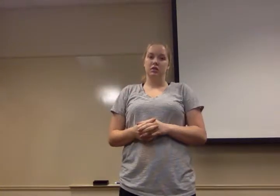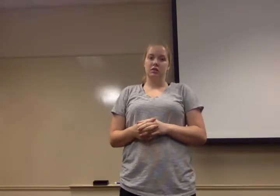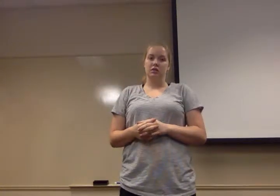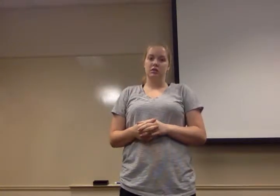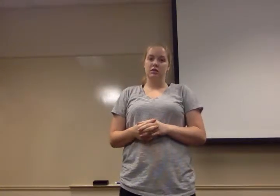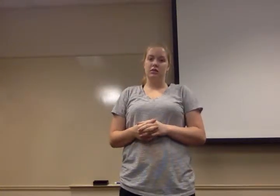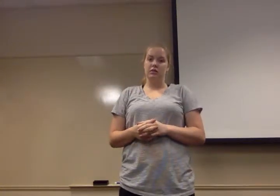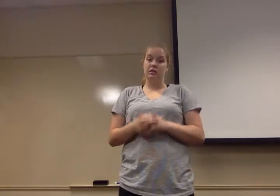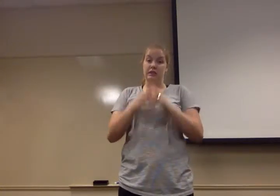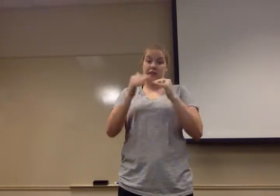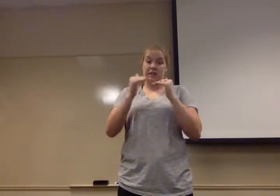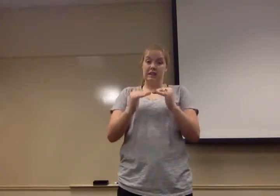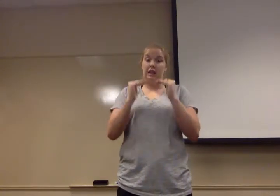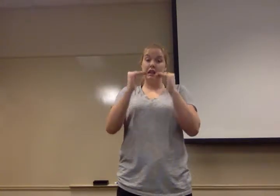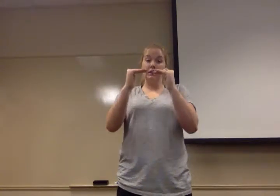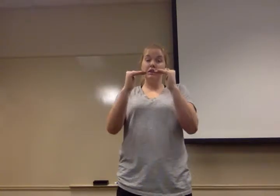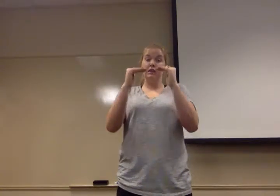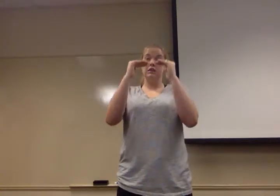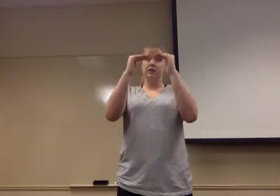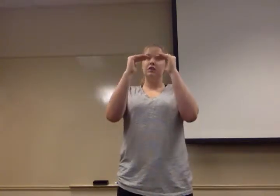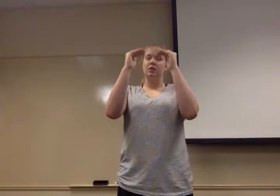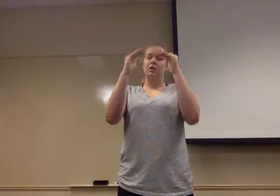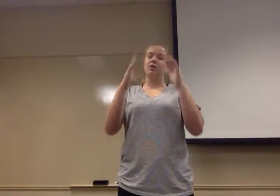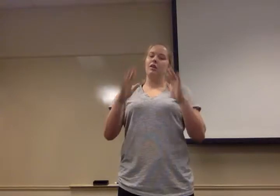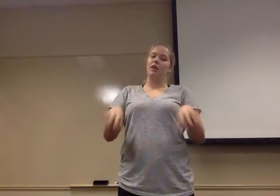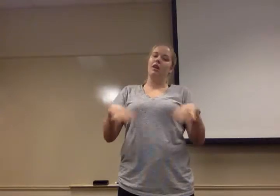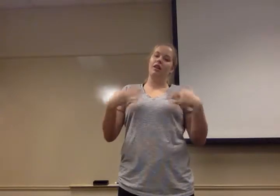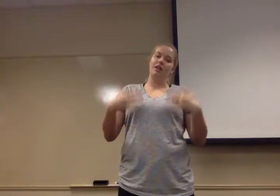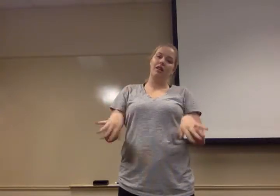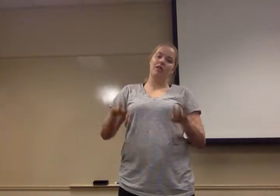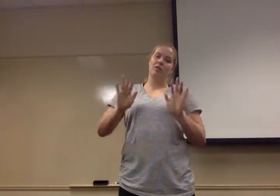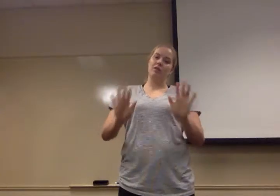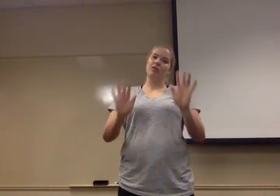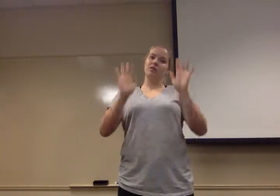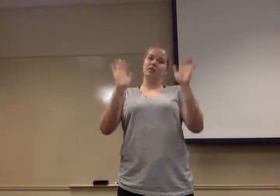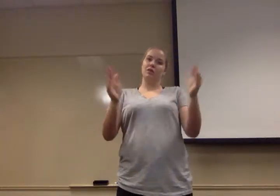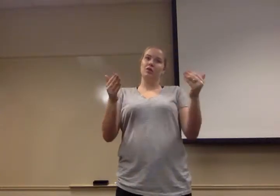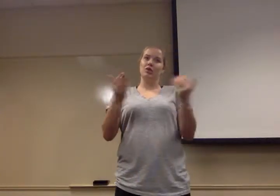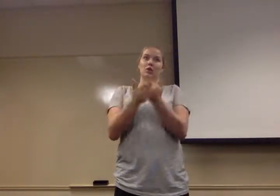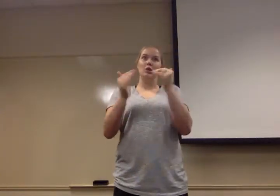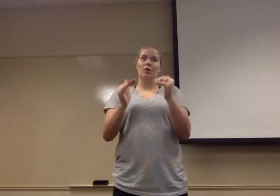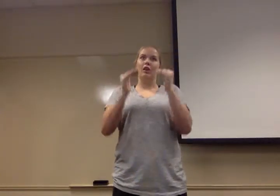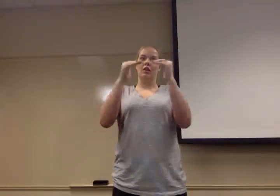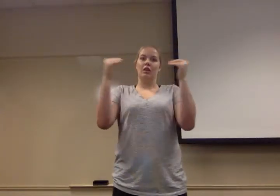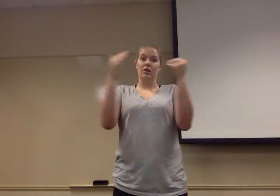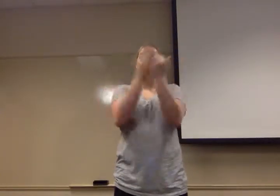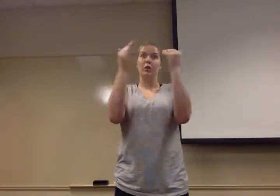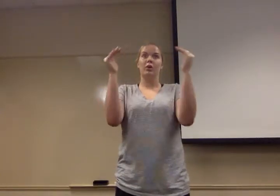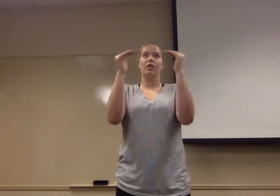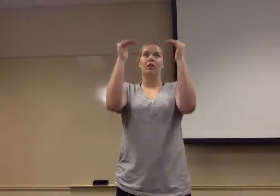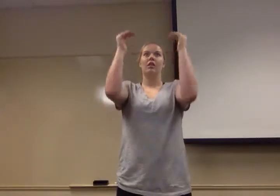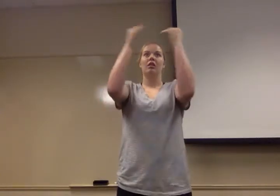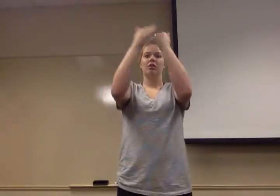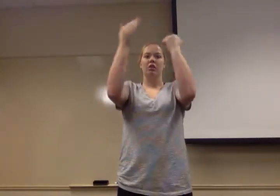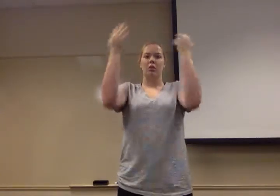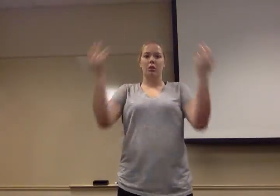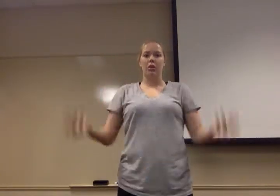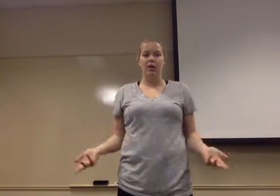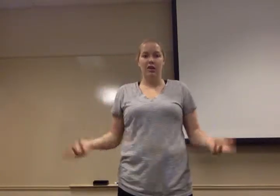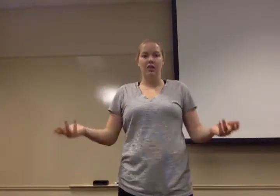magical because it creates the impression of something utterly new, appearing almost out of nowhere in the universe. We refer in